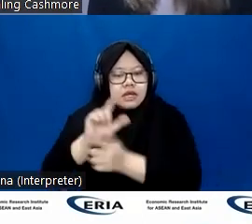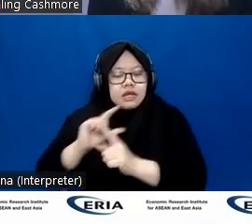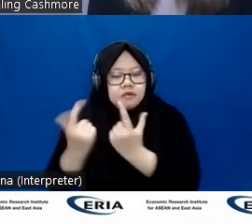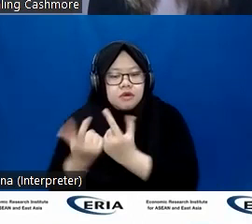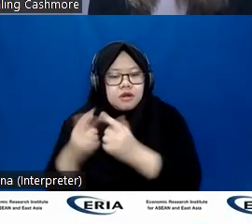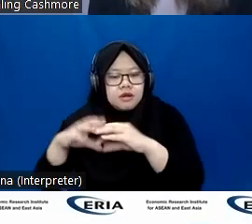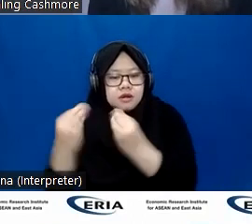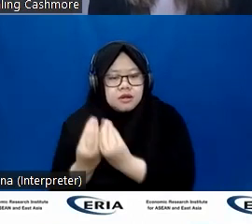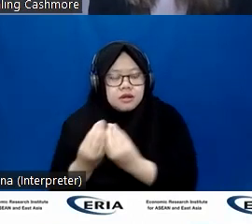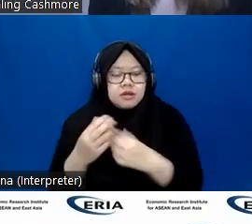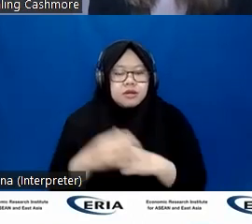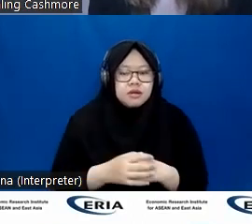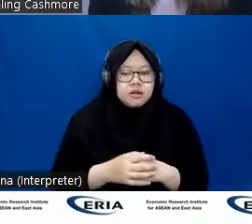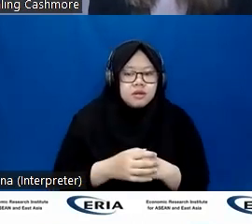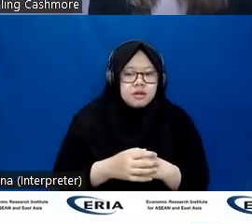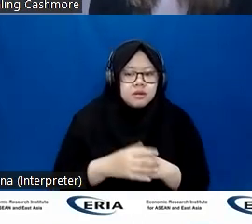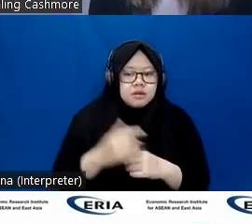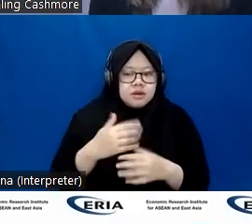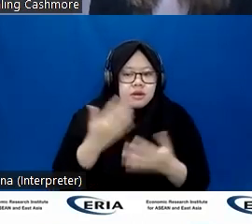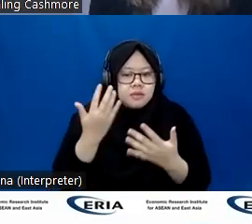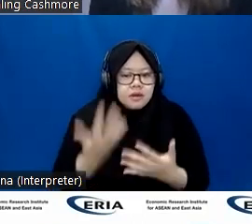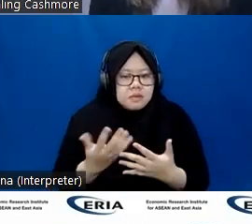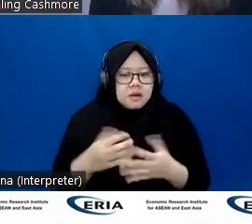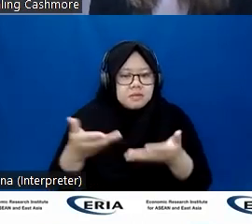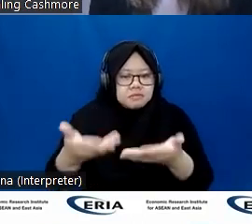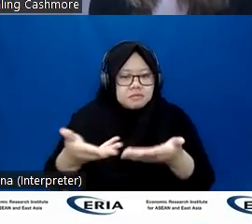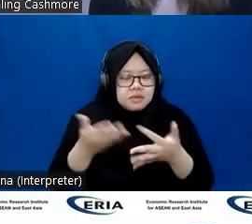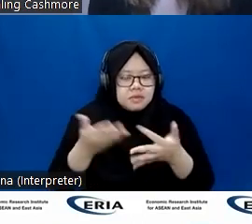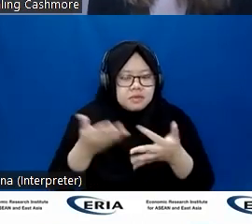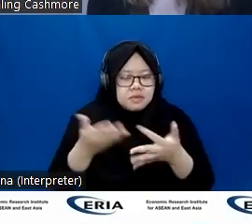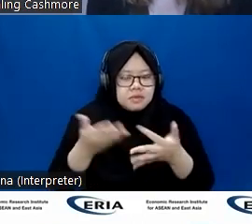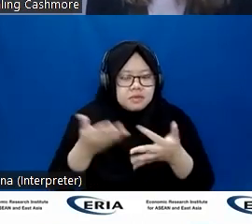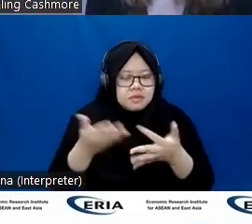helped improve accessibility and open up broader opportunities to people with disabilities.